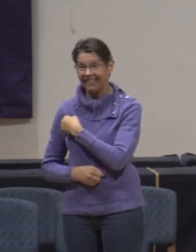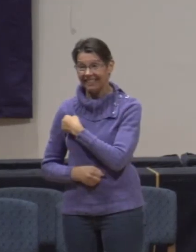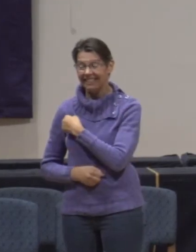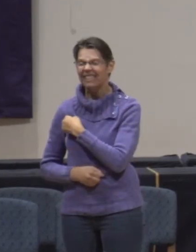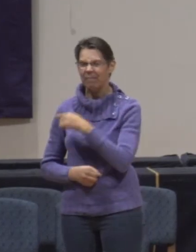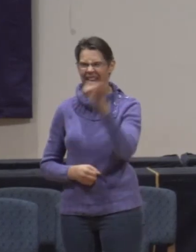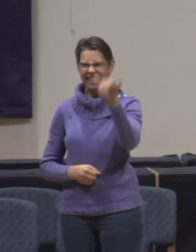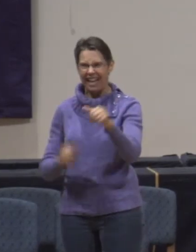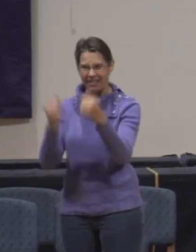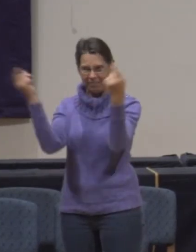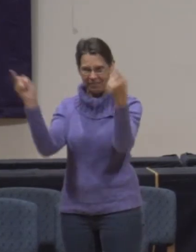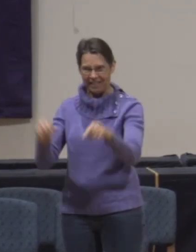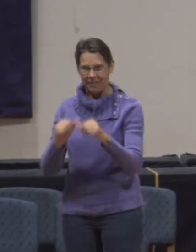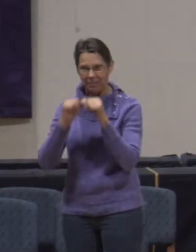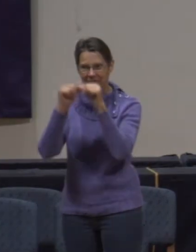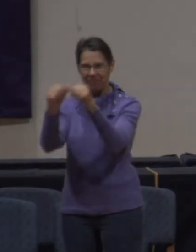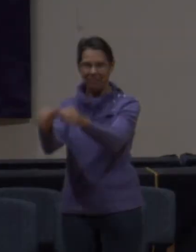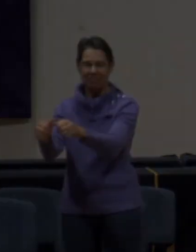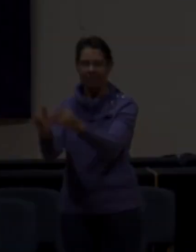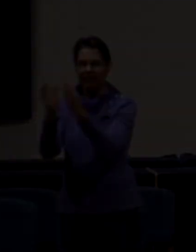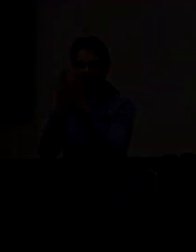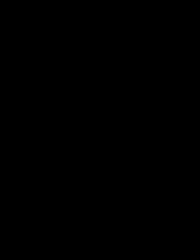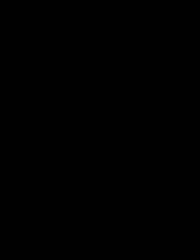So may it be. Amen. Amen.